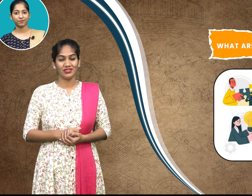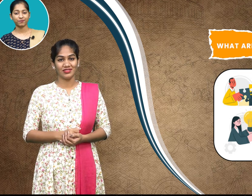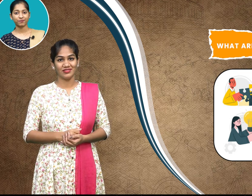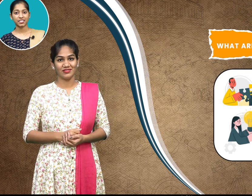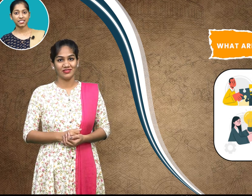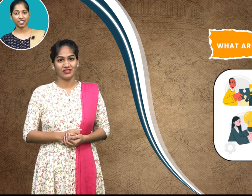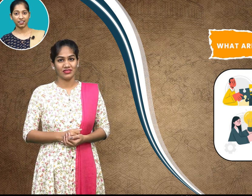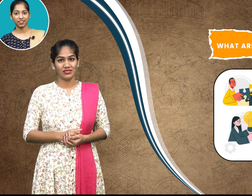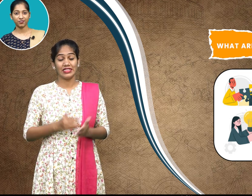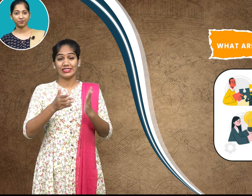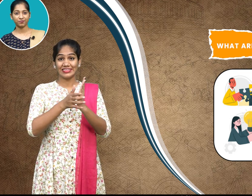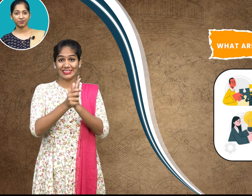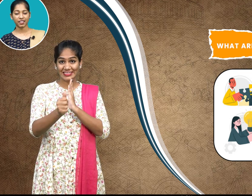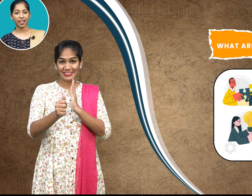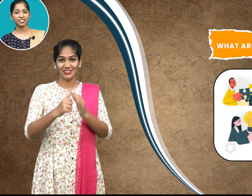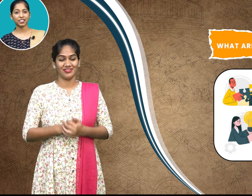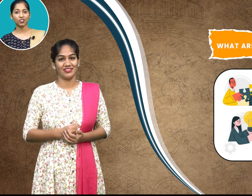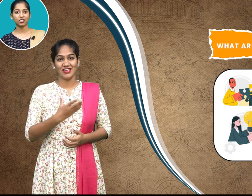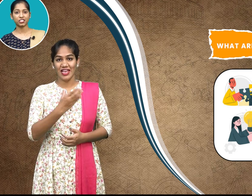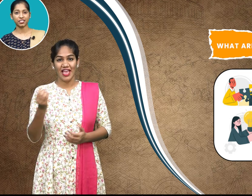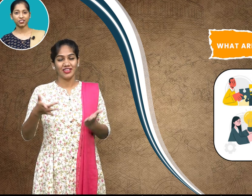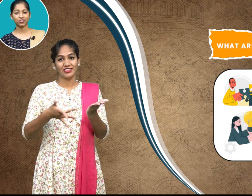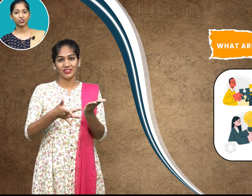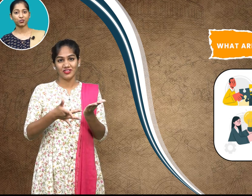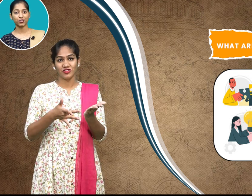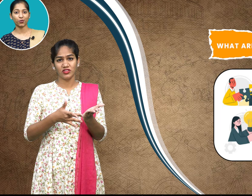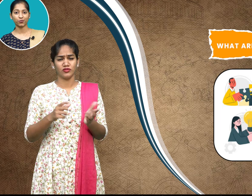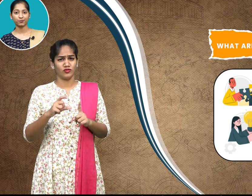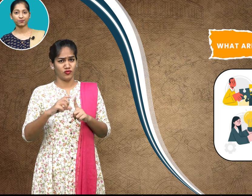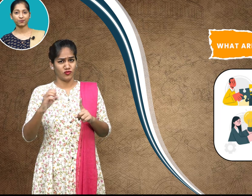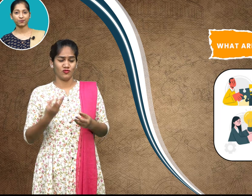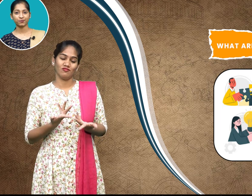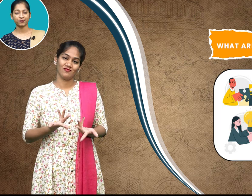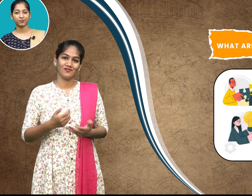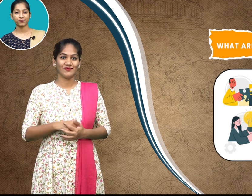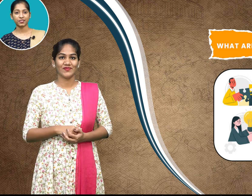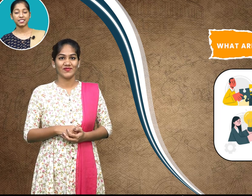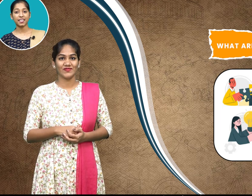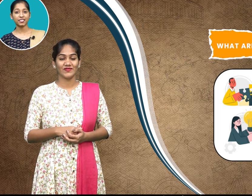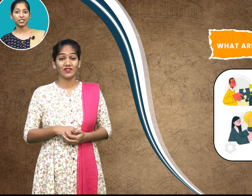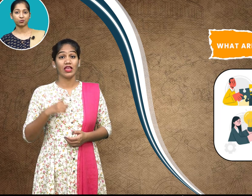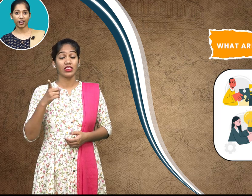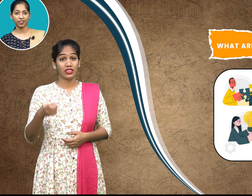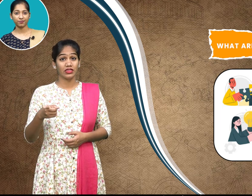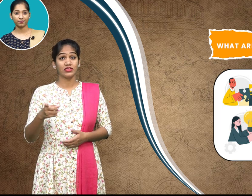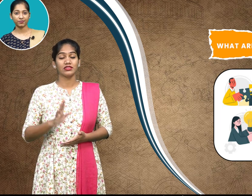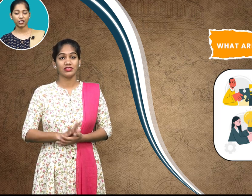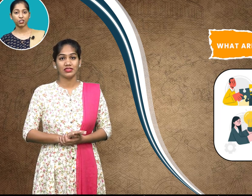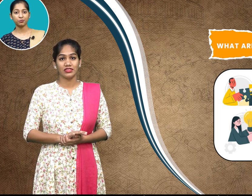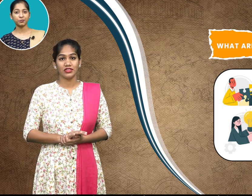skill and technology to do so that is why human